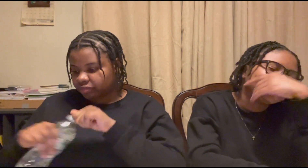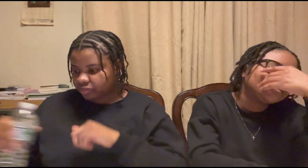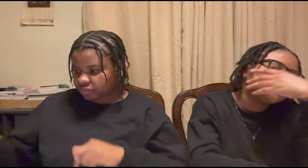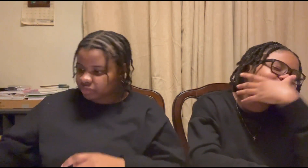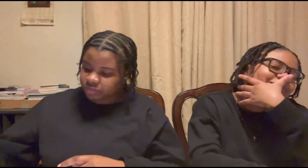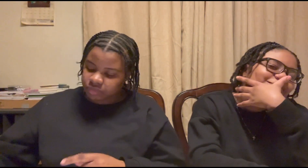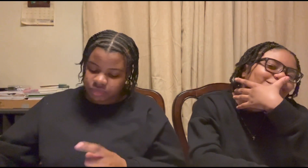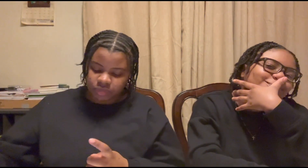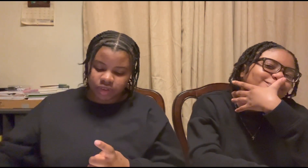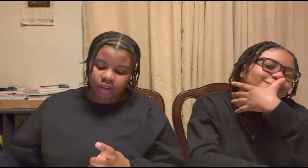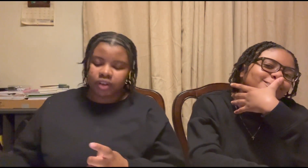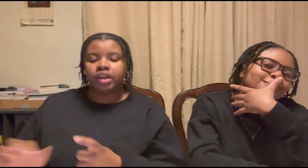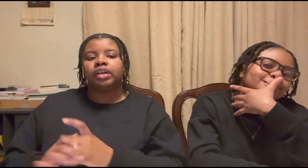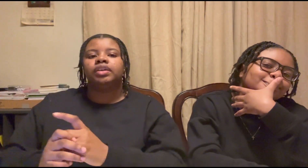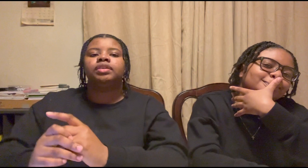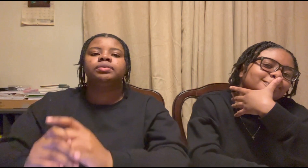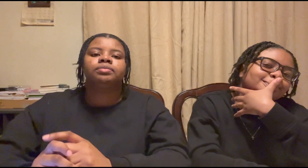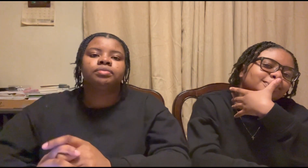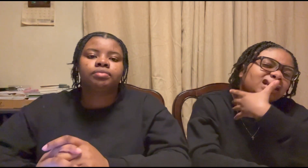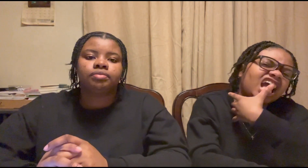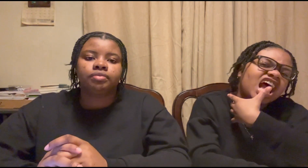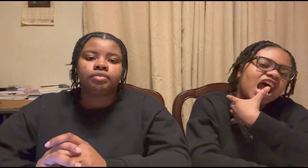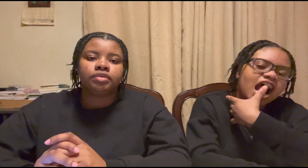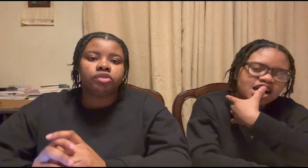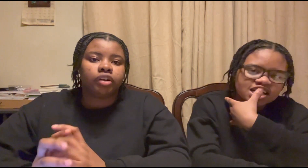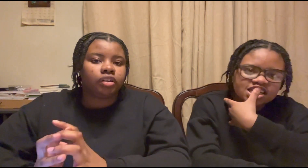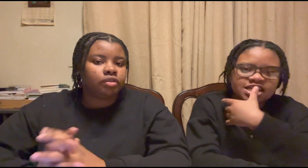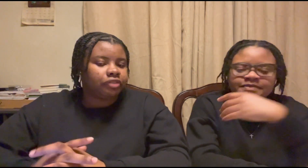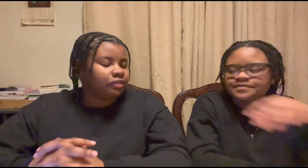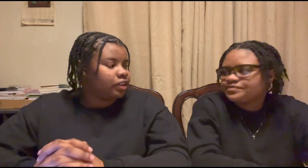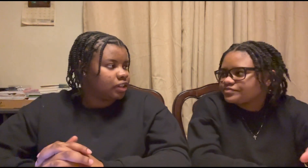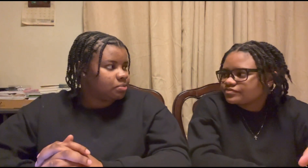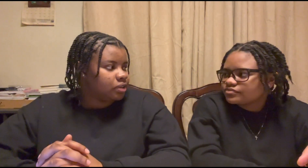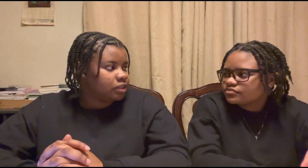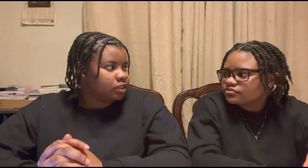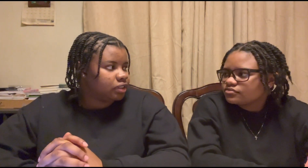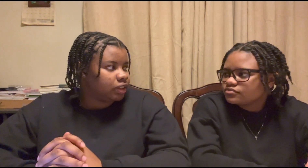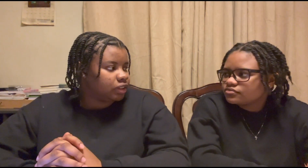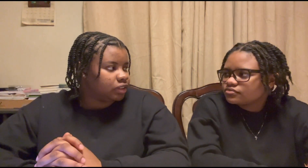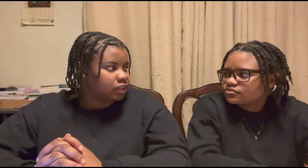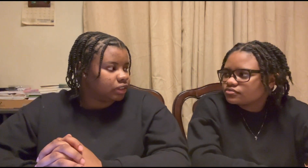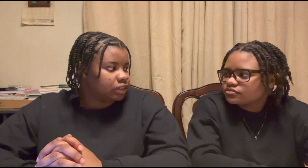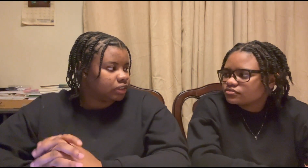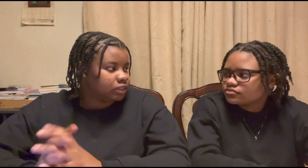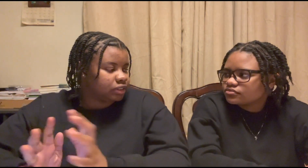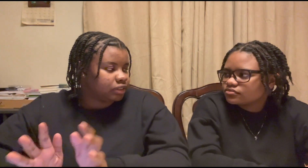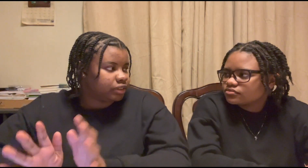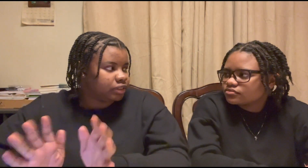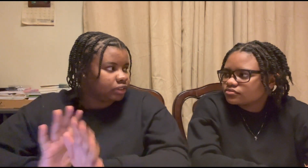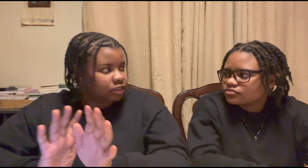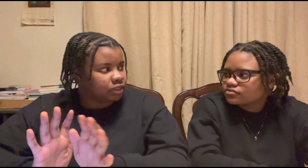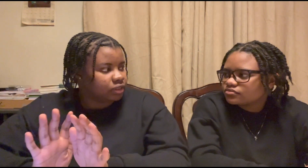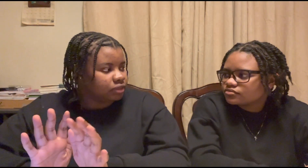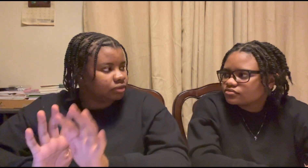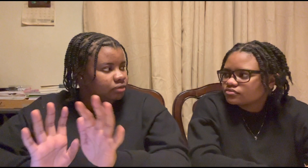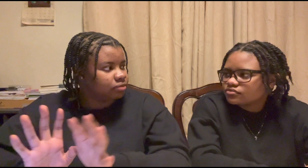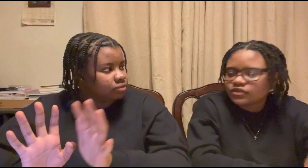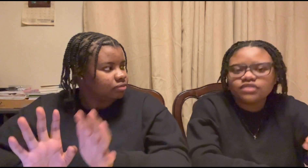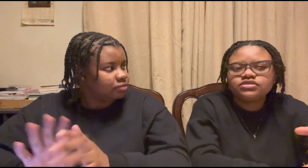okay um we're gonna do favorite gospel artist and like you know i'm just